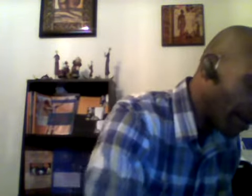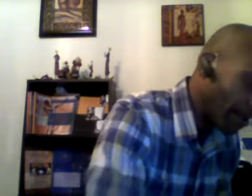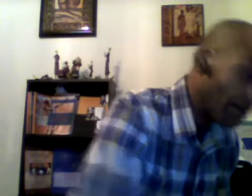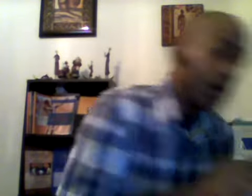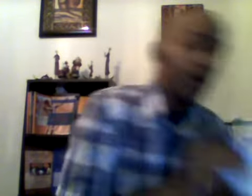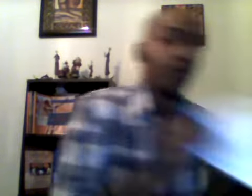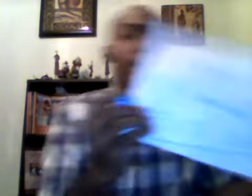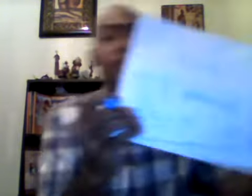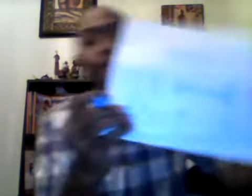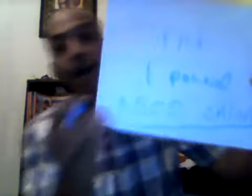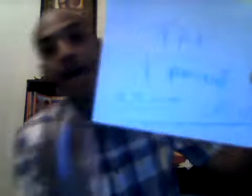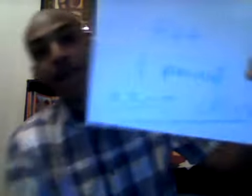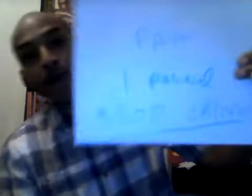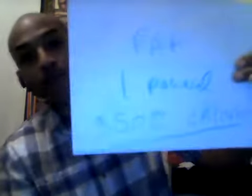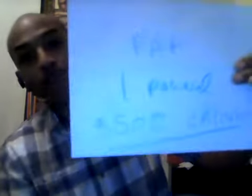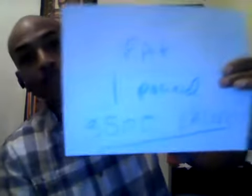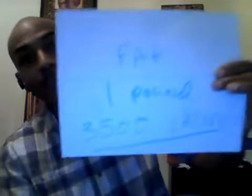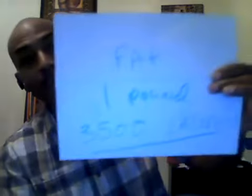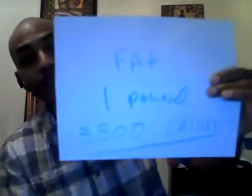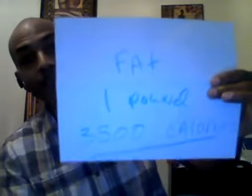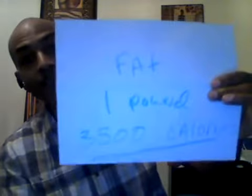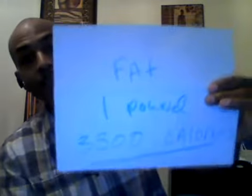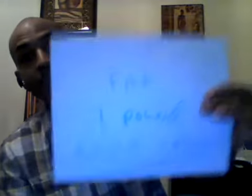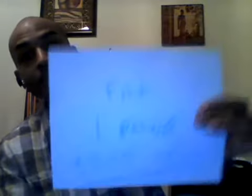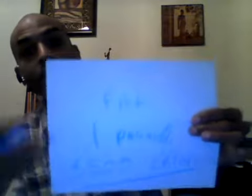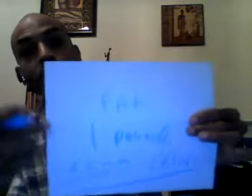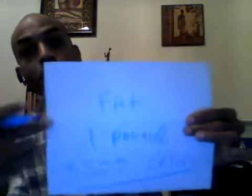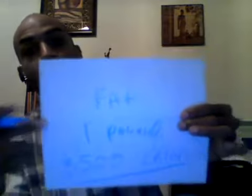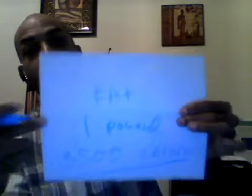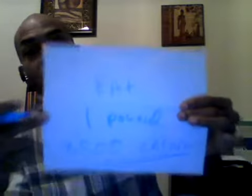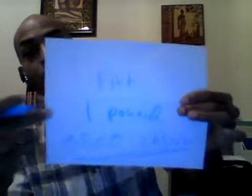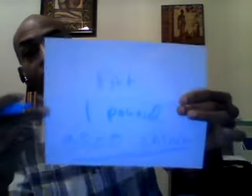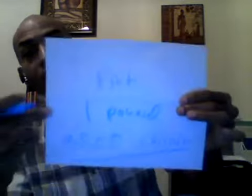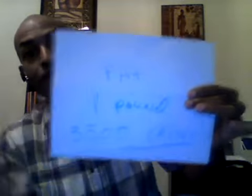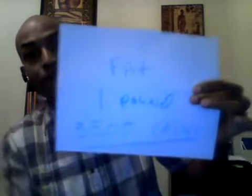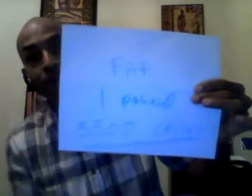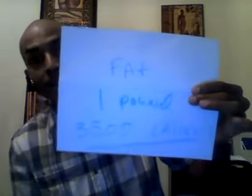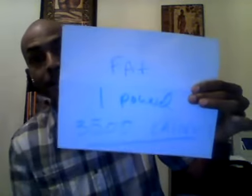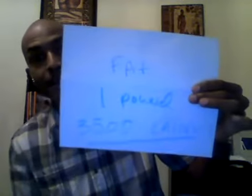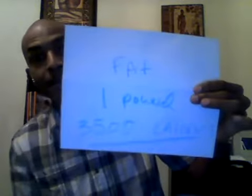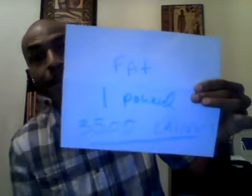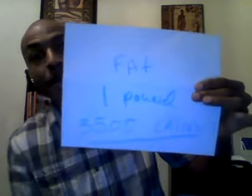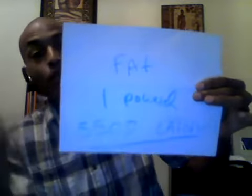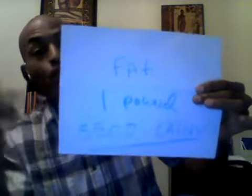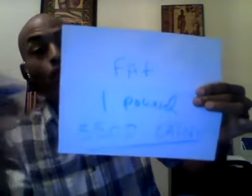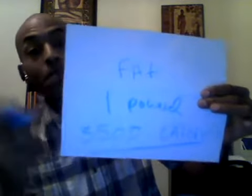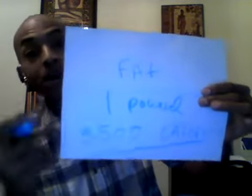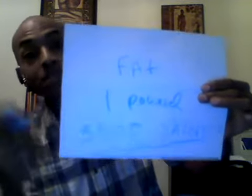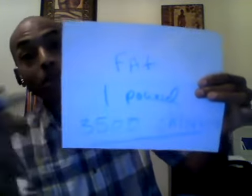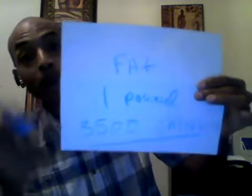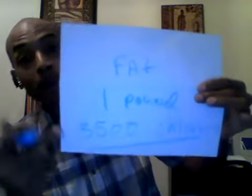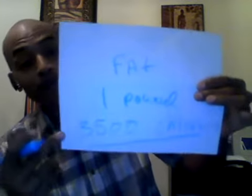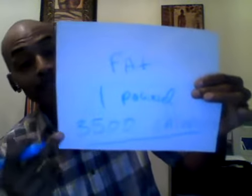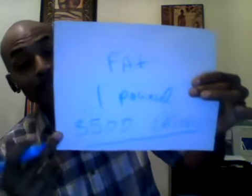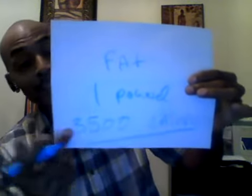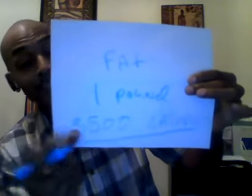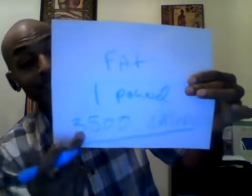3 500 calories to lose this pound of fat you must burn it takes